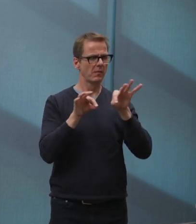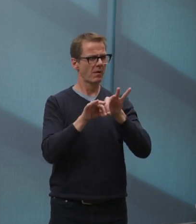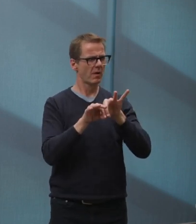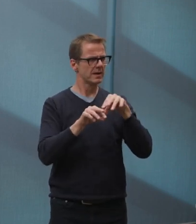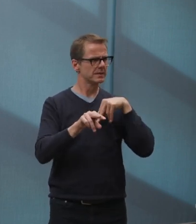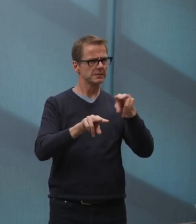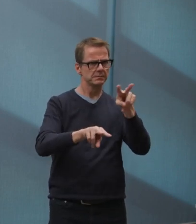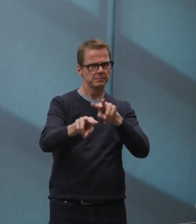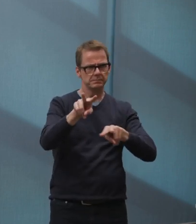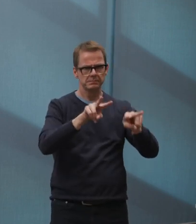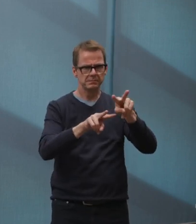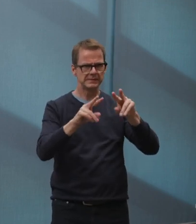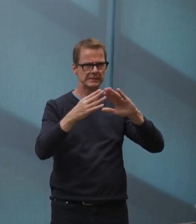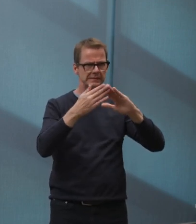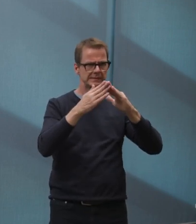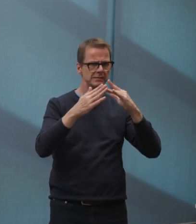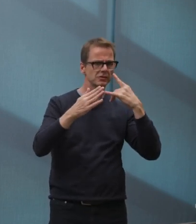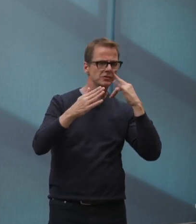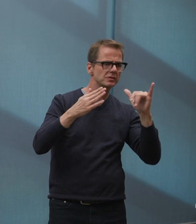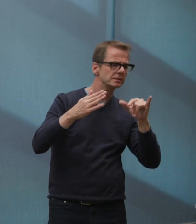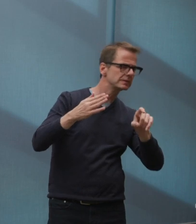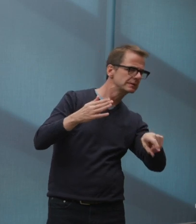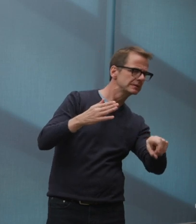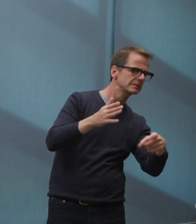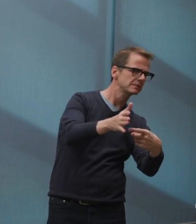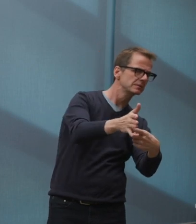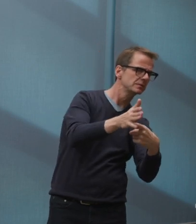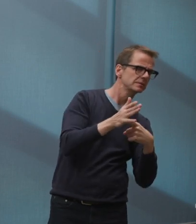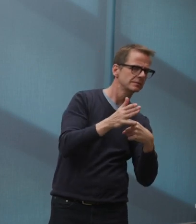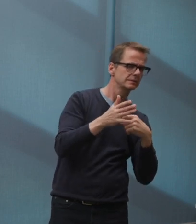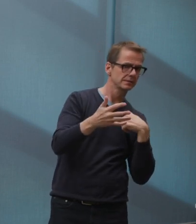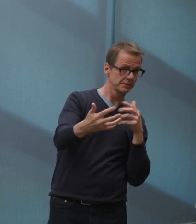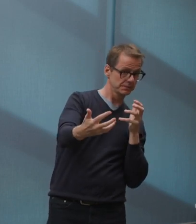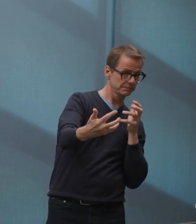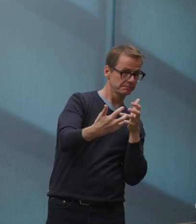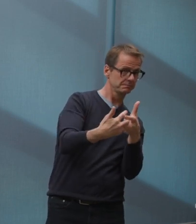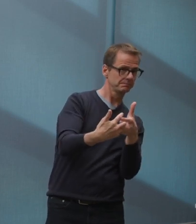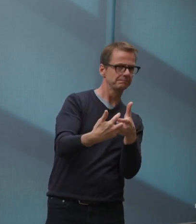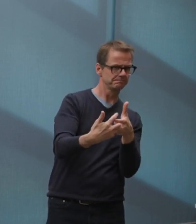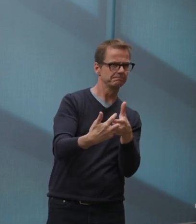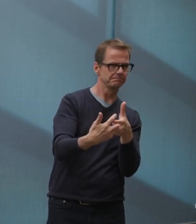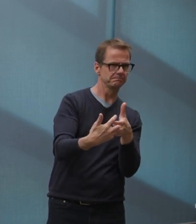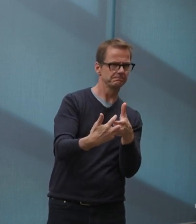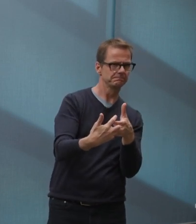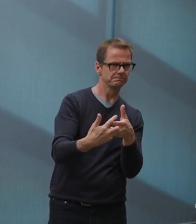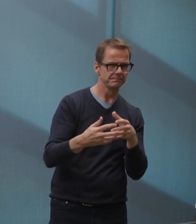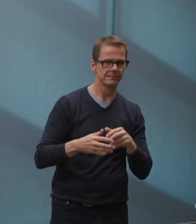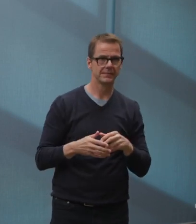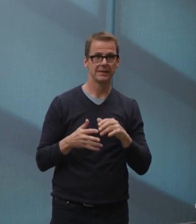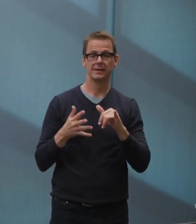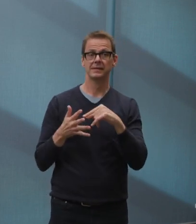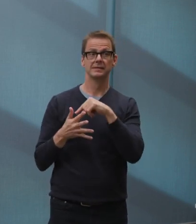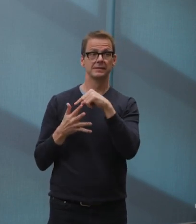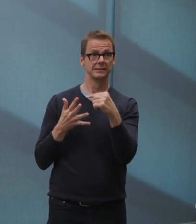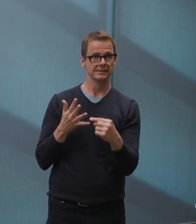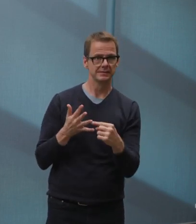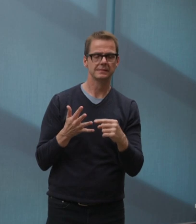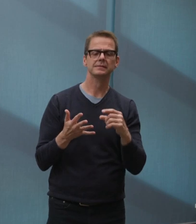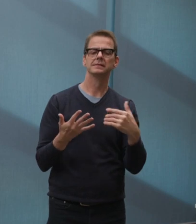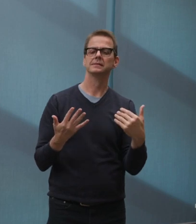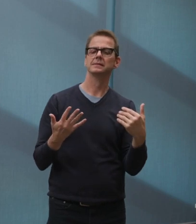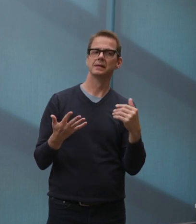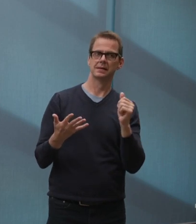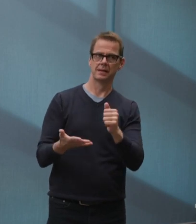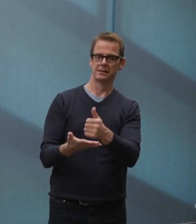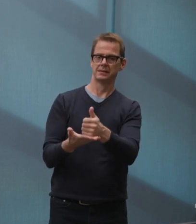in a responsive and effective way. These are principles driving our decisions, and there are also a number of questions that will help us determine the